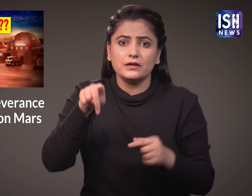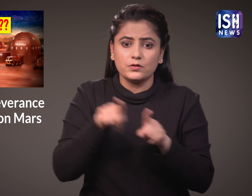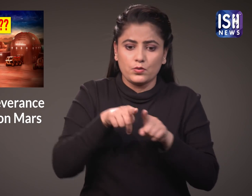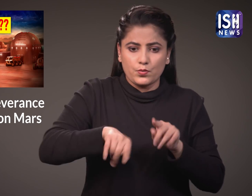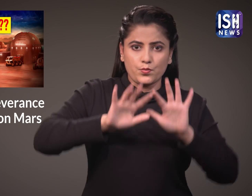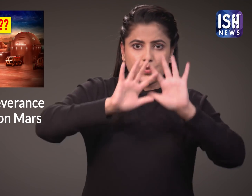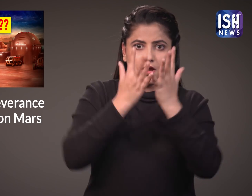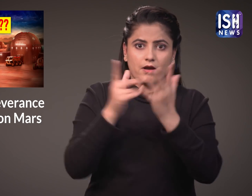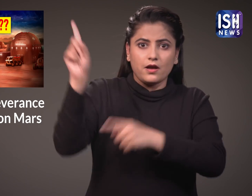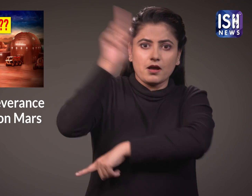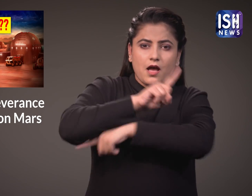on Earth.